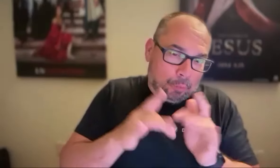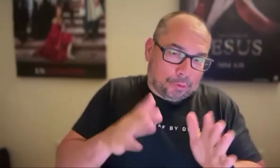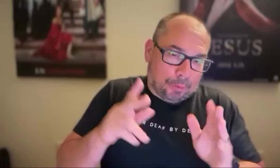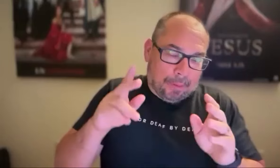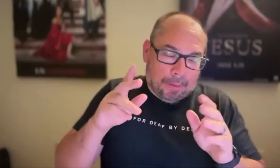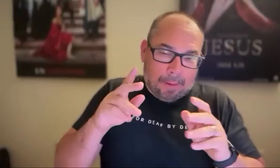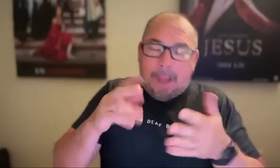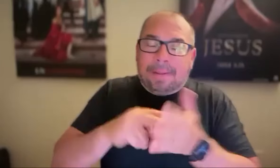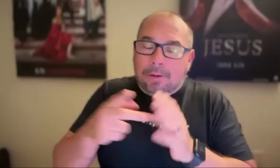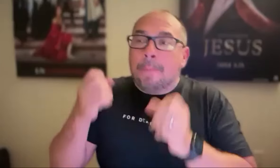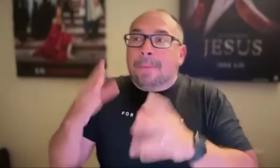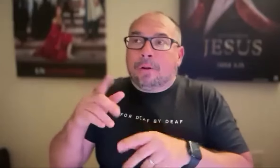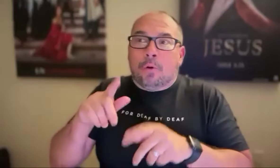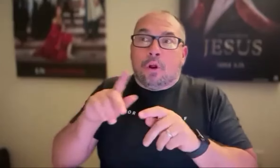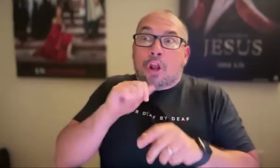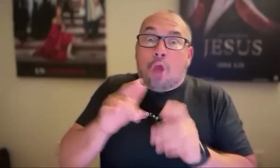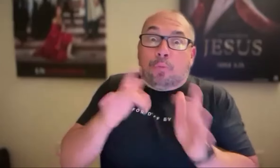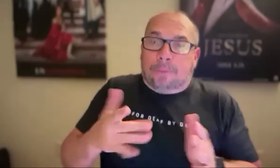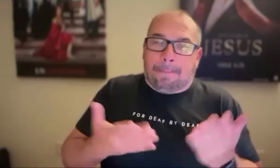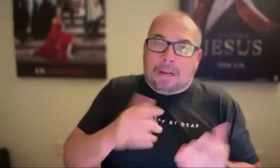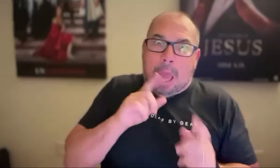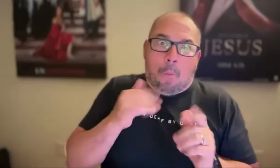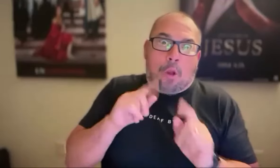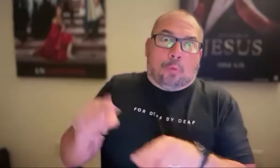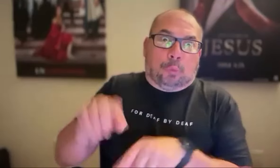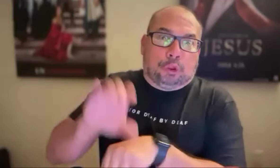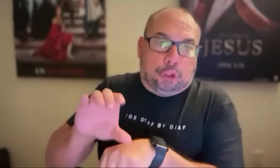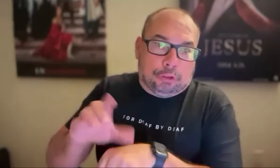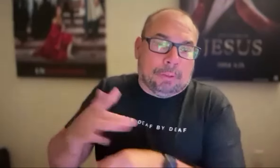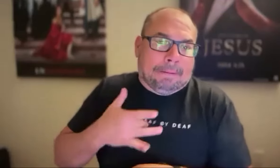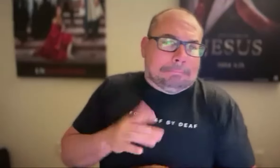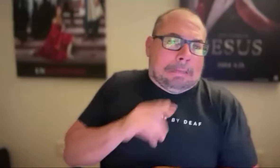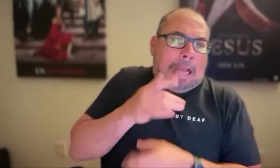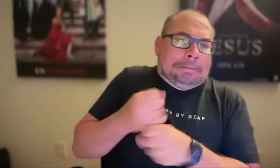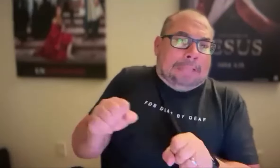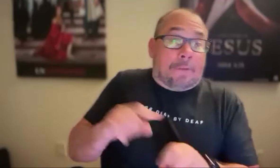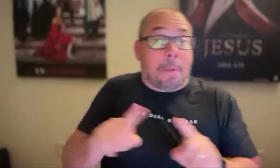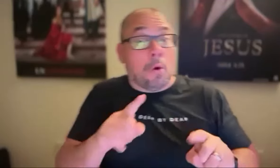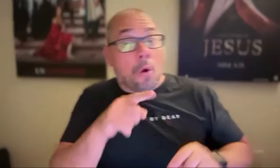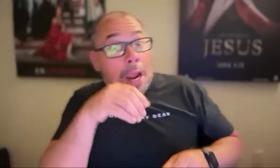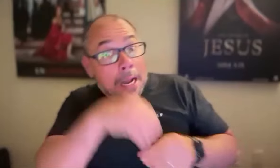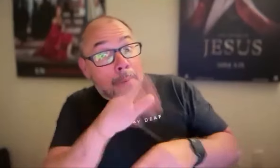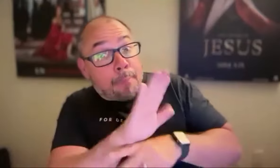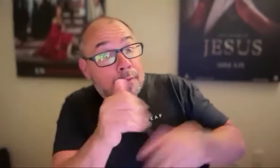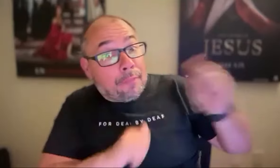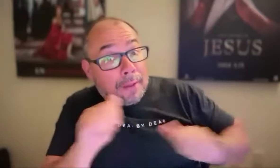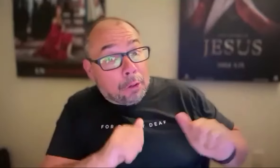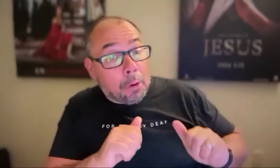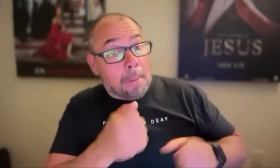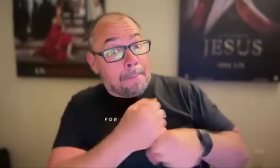for, you know, non-Christians to go and see the movie. And